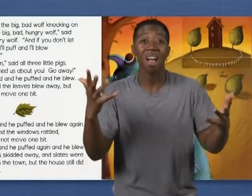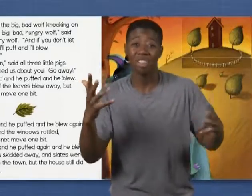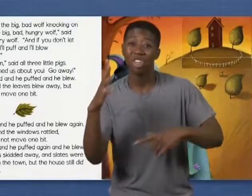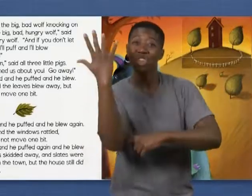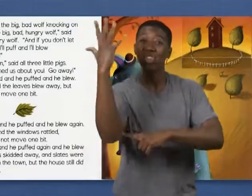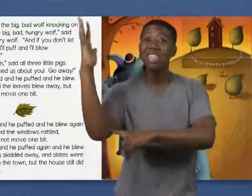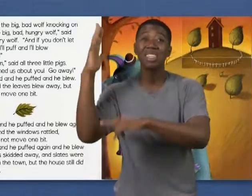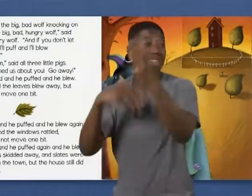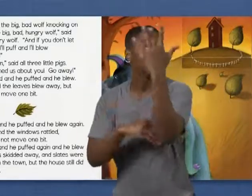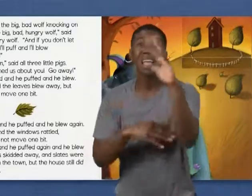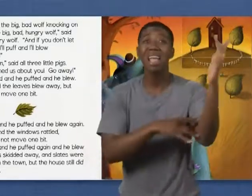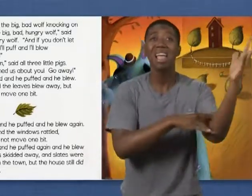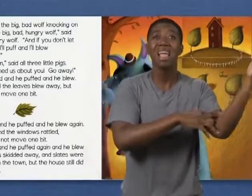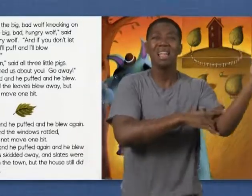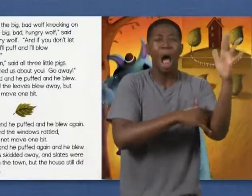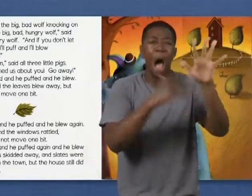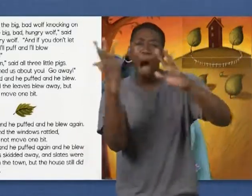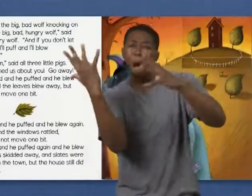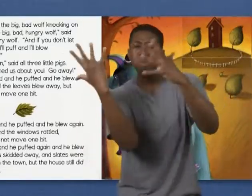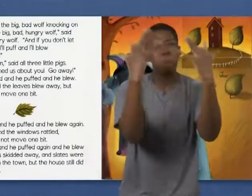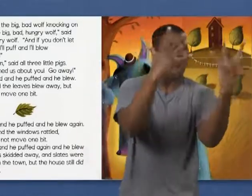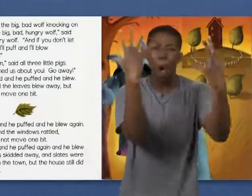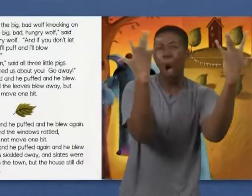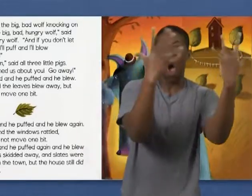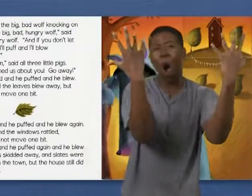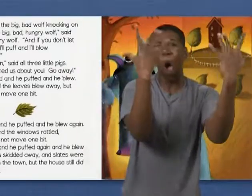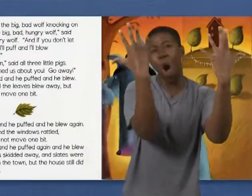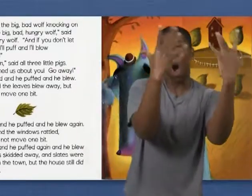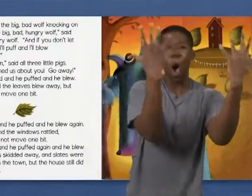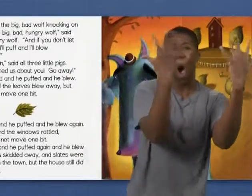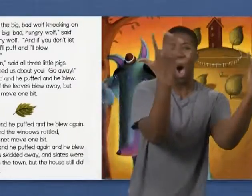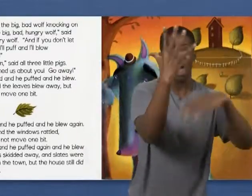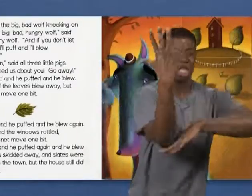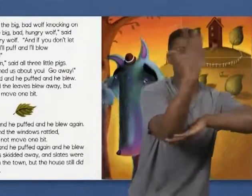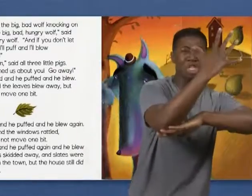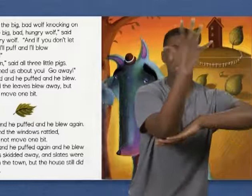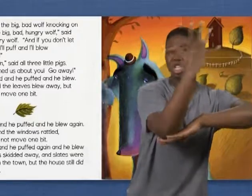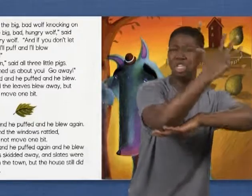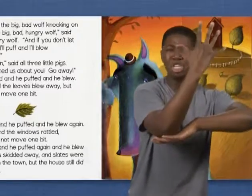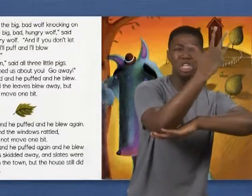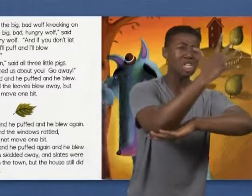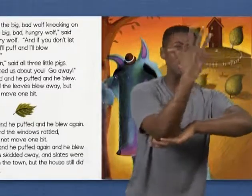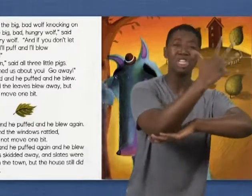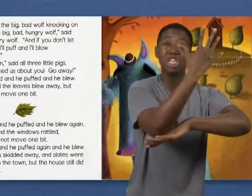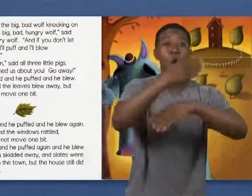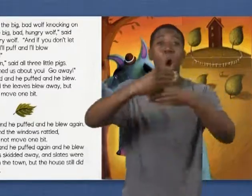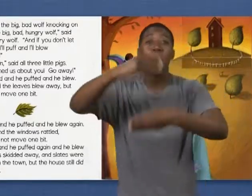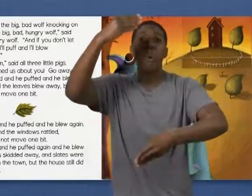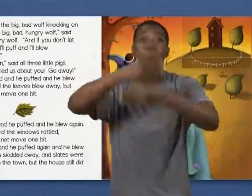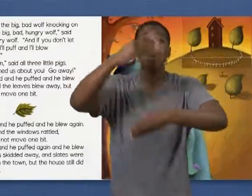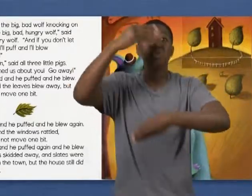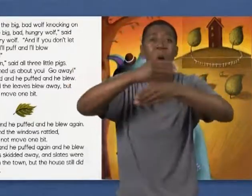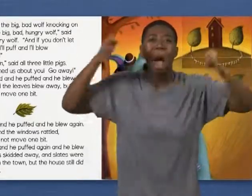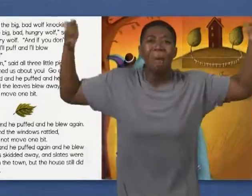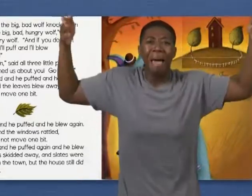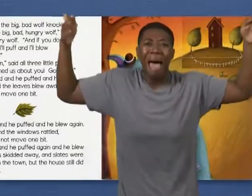The trees bent and the windows rattled, but the house did not move one bit.